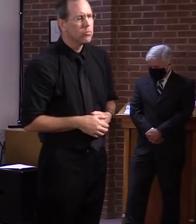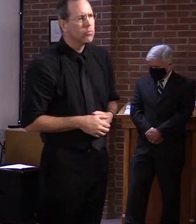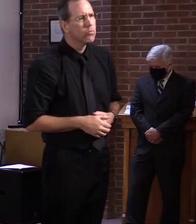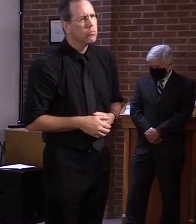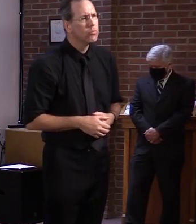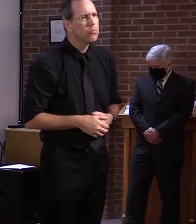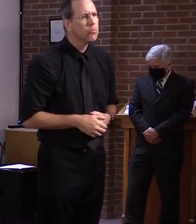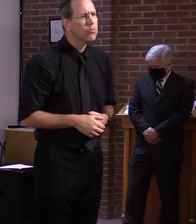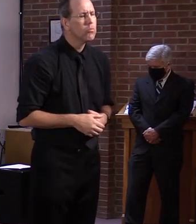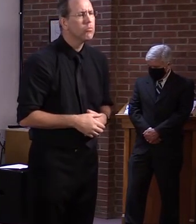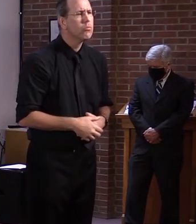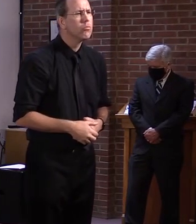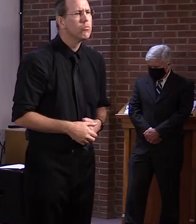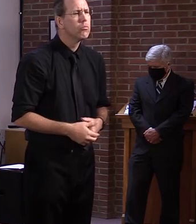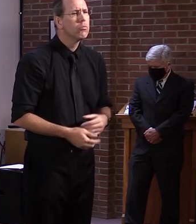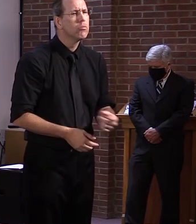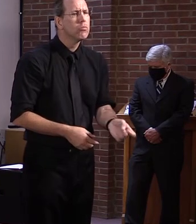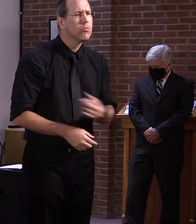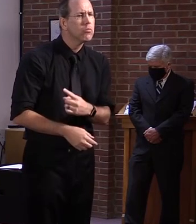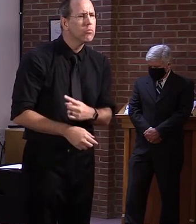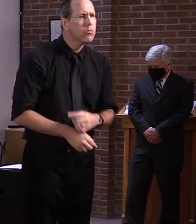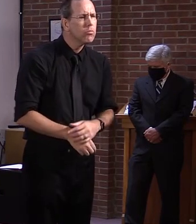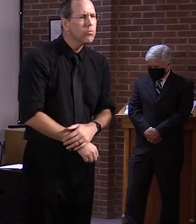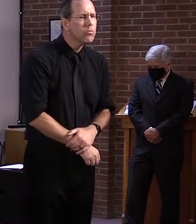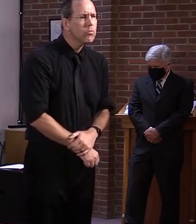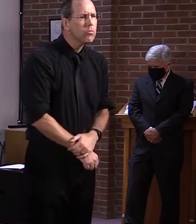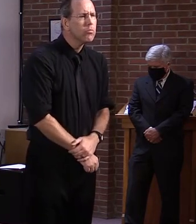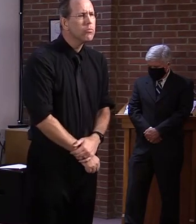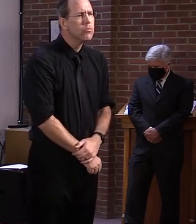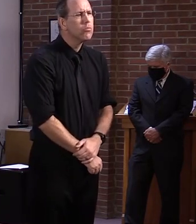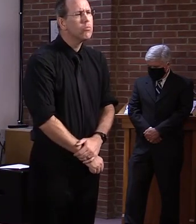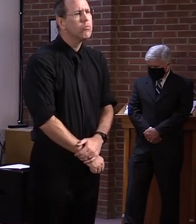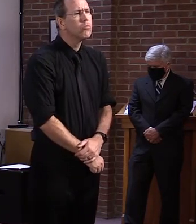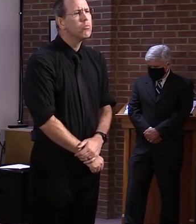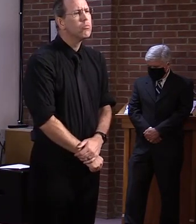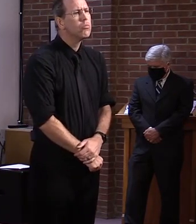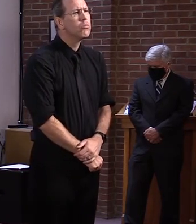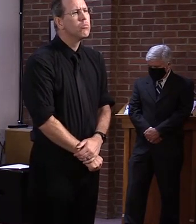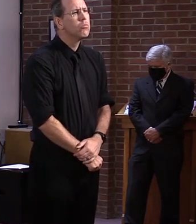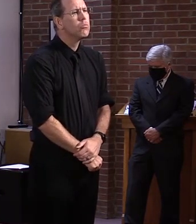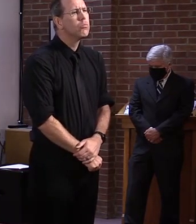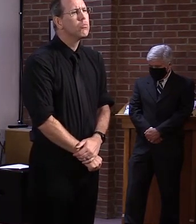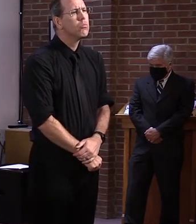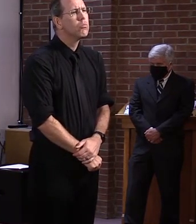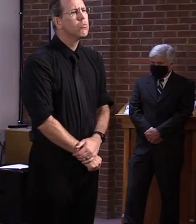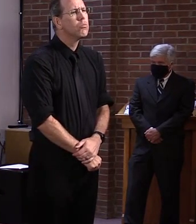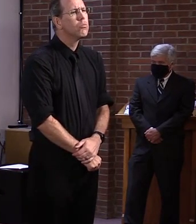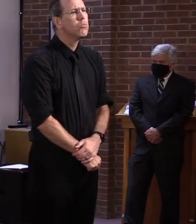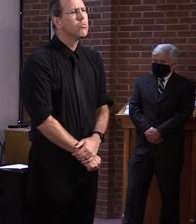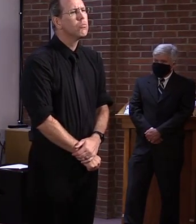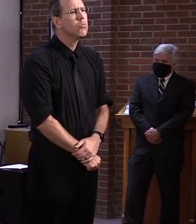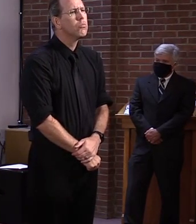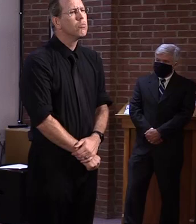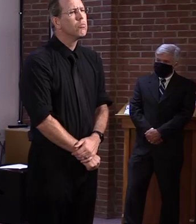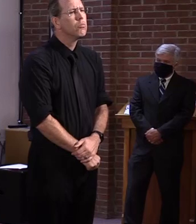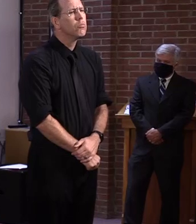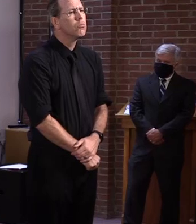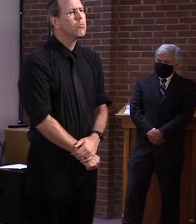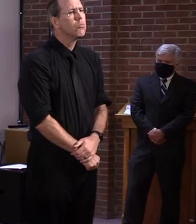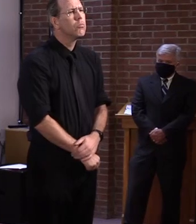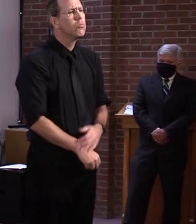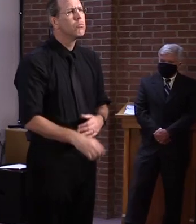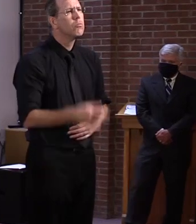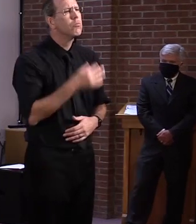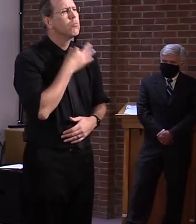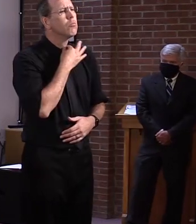more wide-looking perspective, what are your biggest concerns for the K-12 reopening process at this point? Um, are